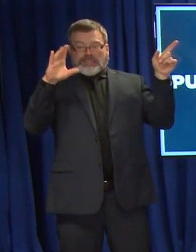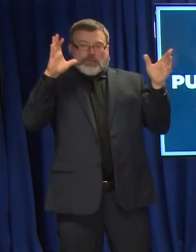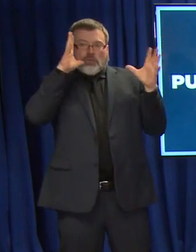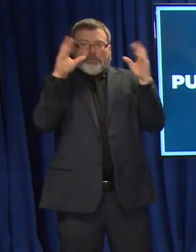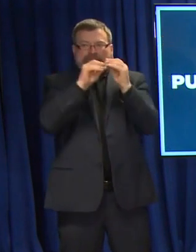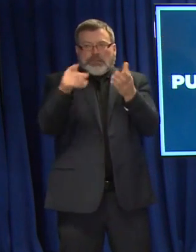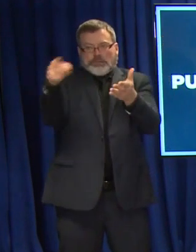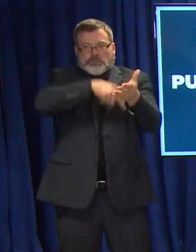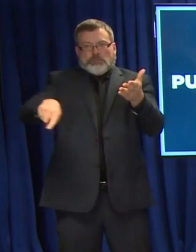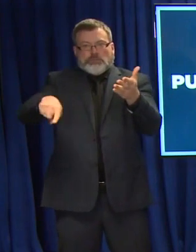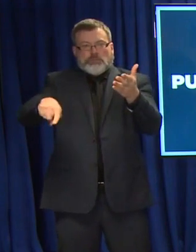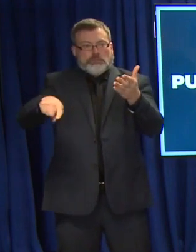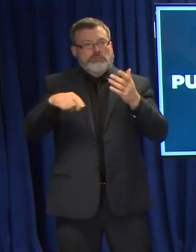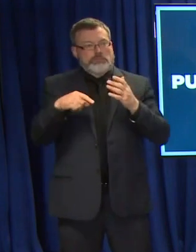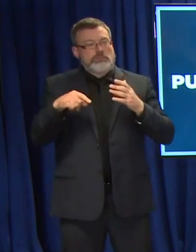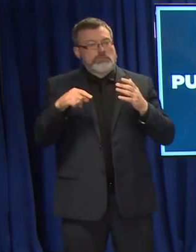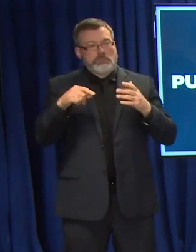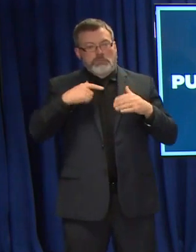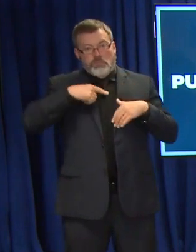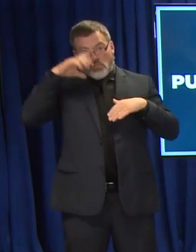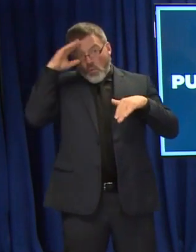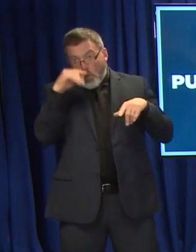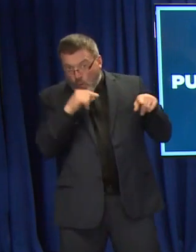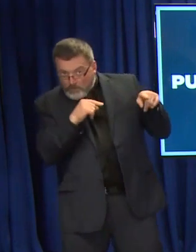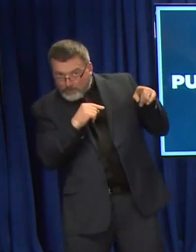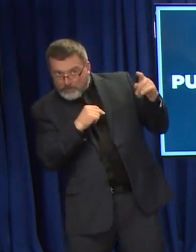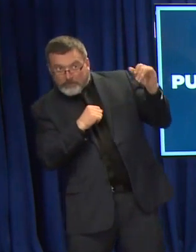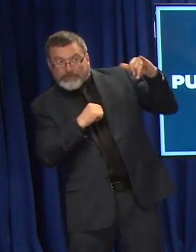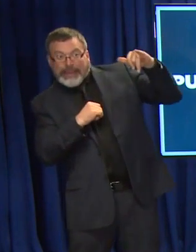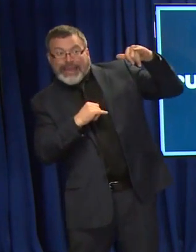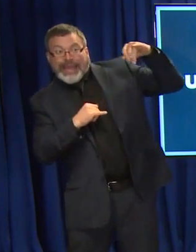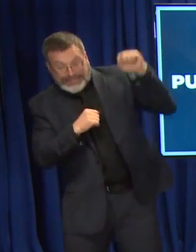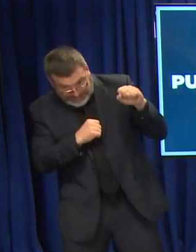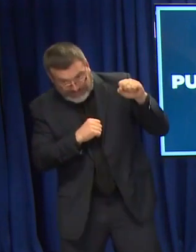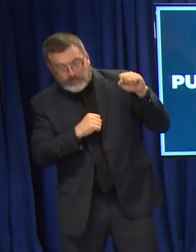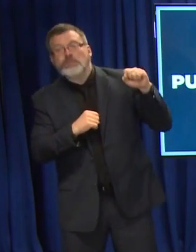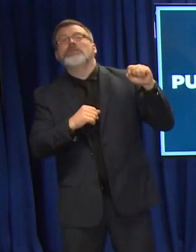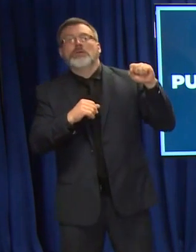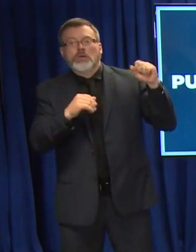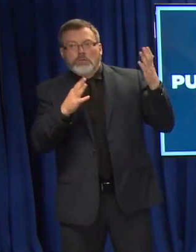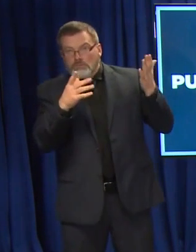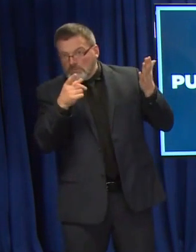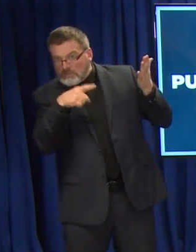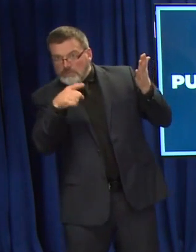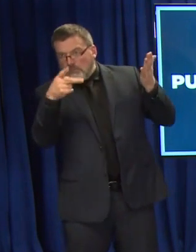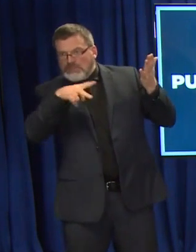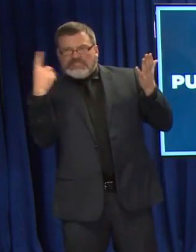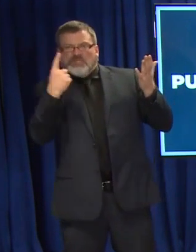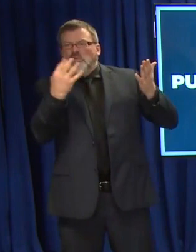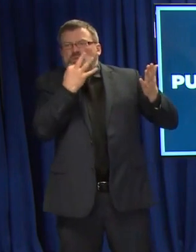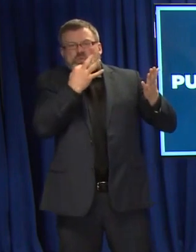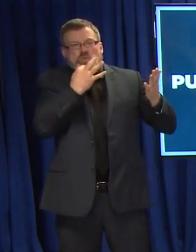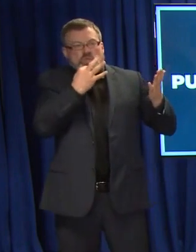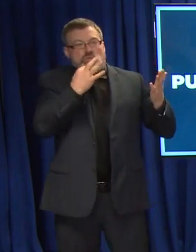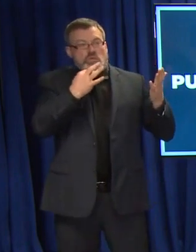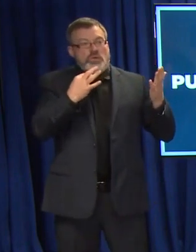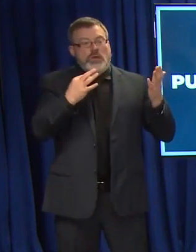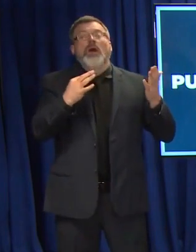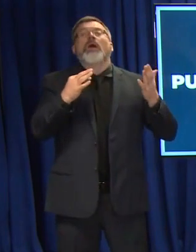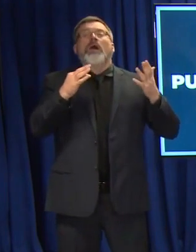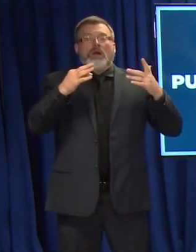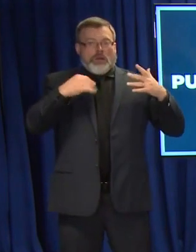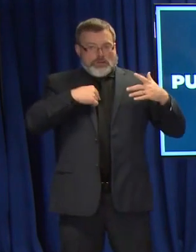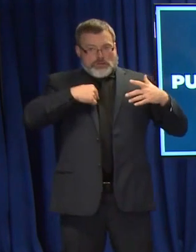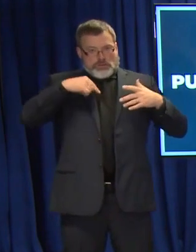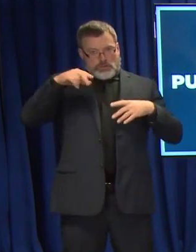hopeful that possibly by the end of next week, the beginning of the week after that we will be able to start administering vaccines to children 5 to 11